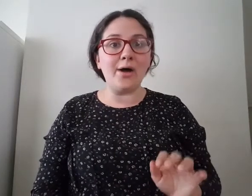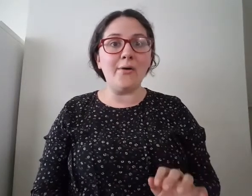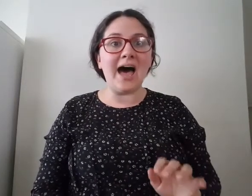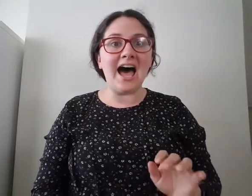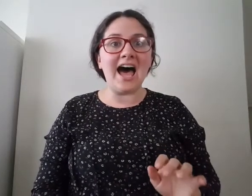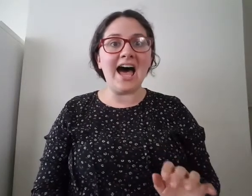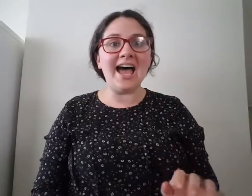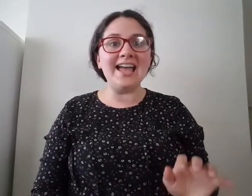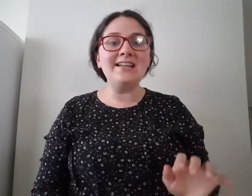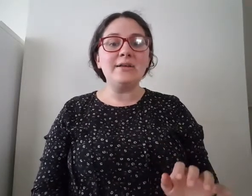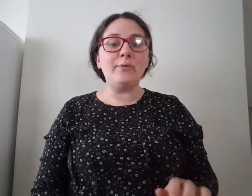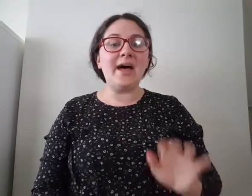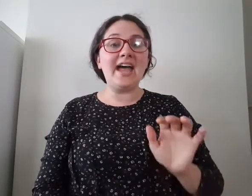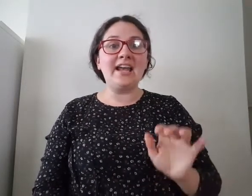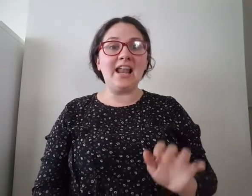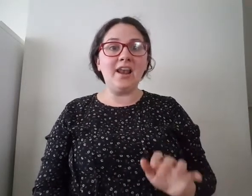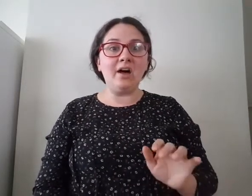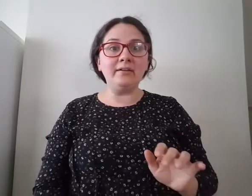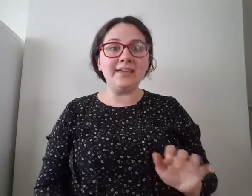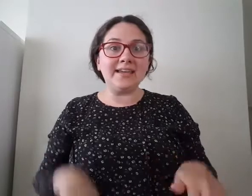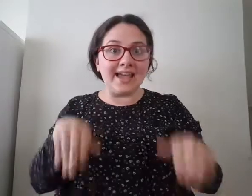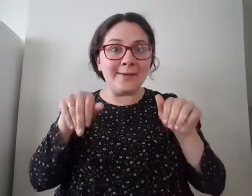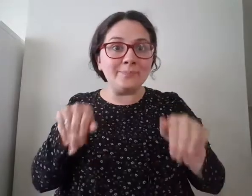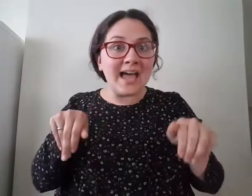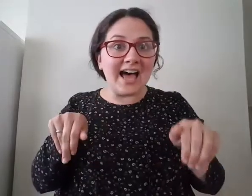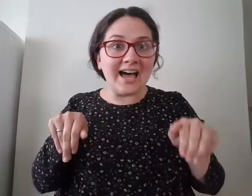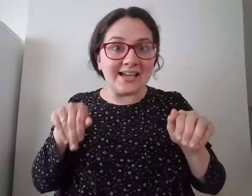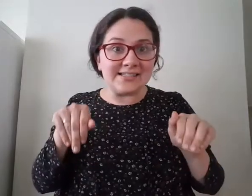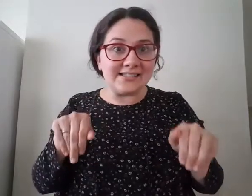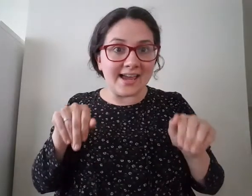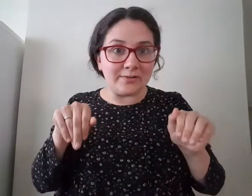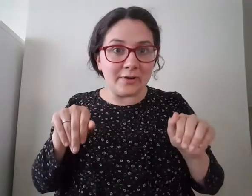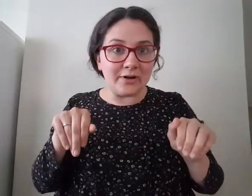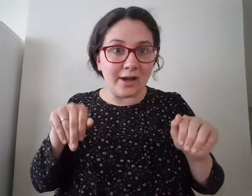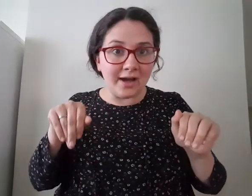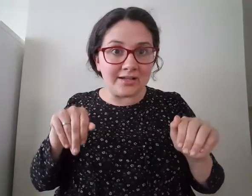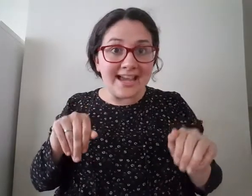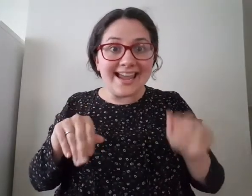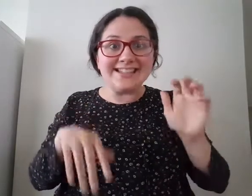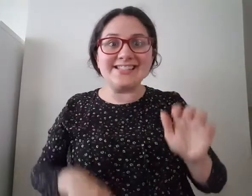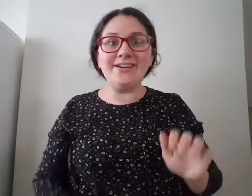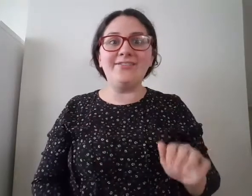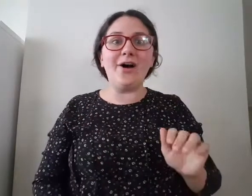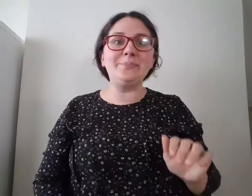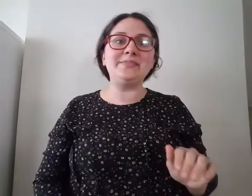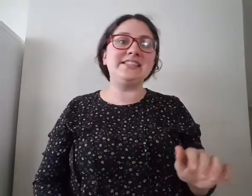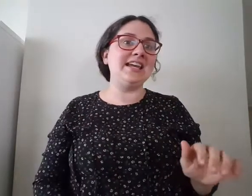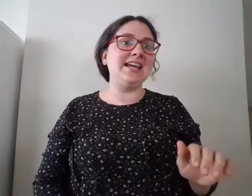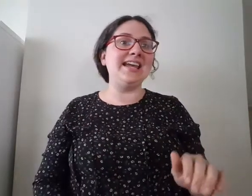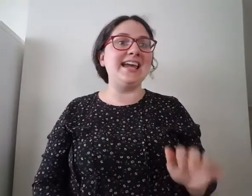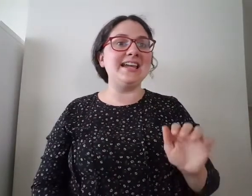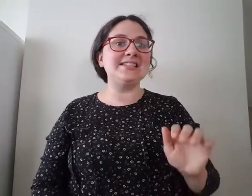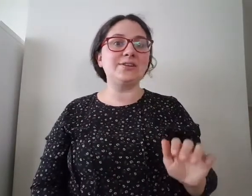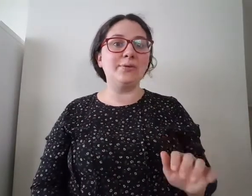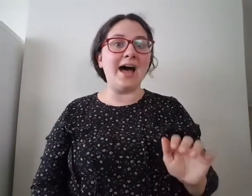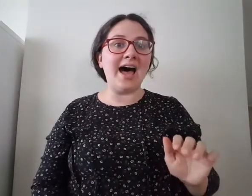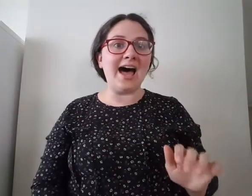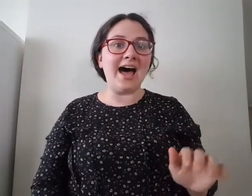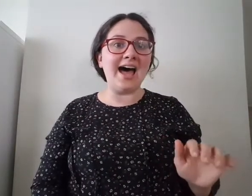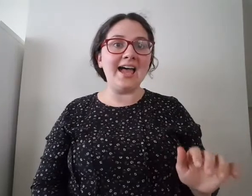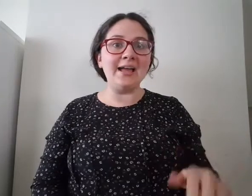high when along came a Saint Bernard interrupting his cry